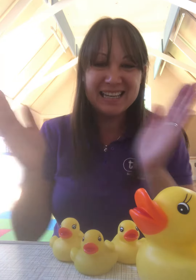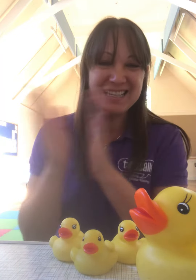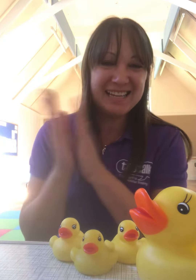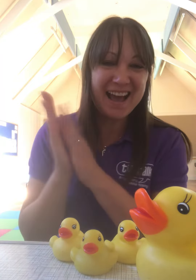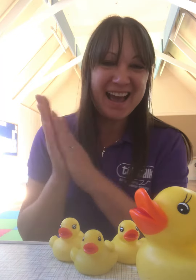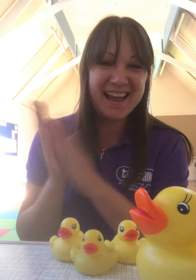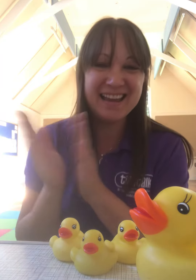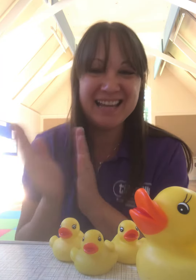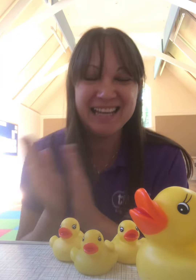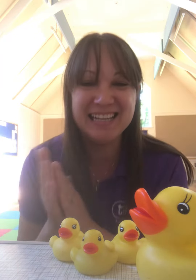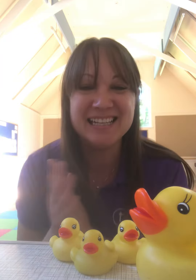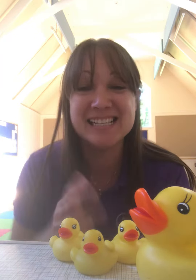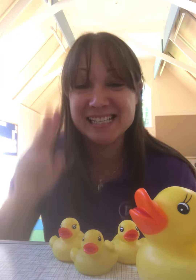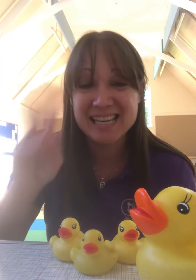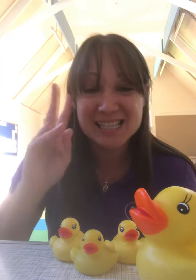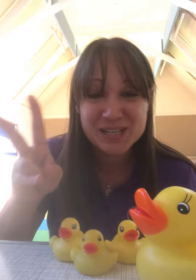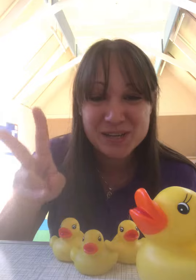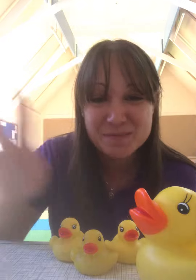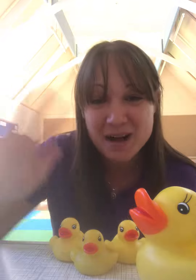Yay! See you soon. Bye!